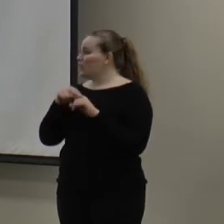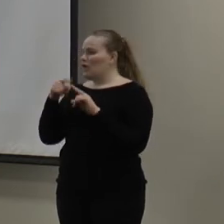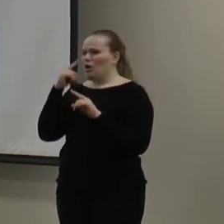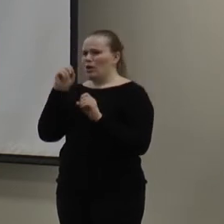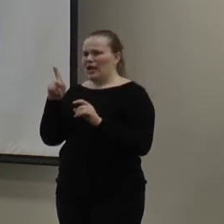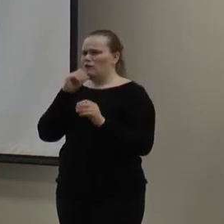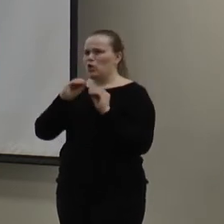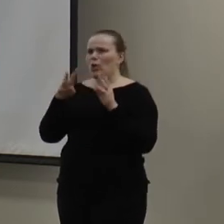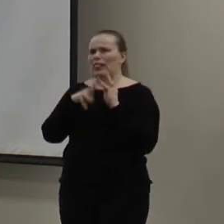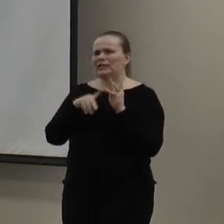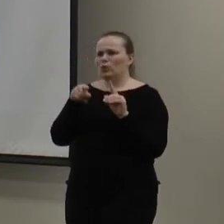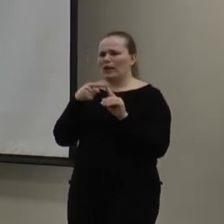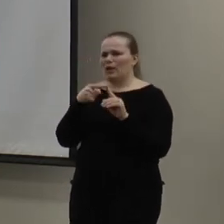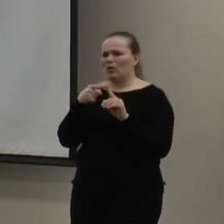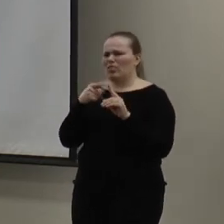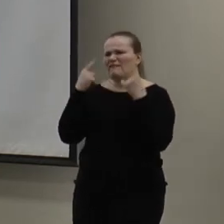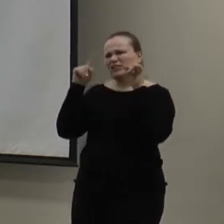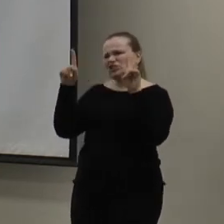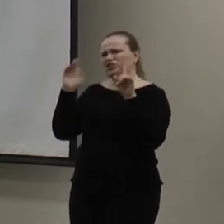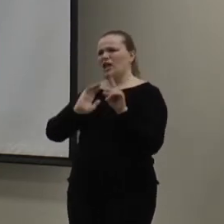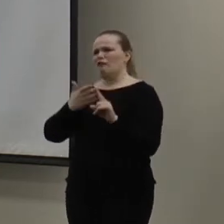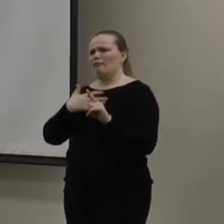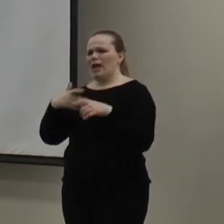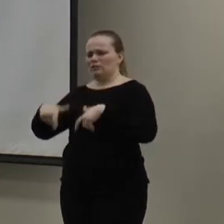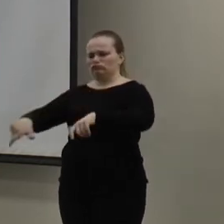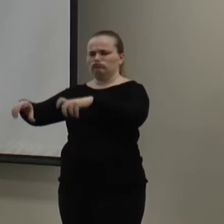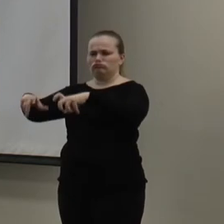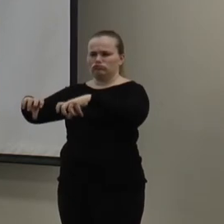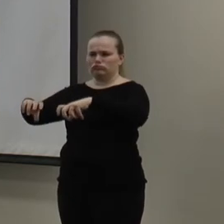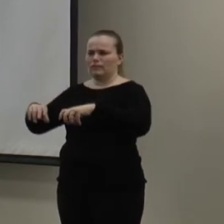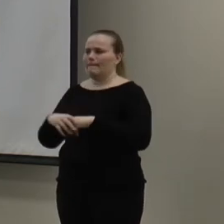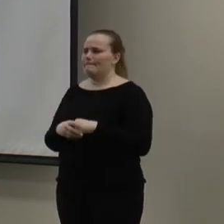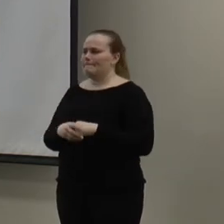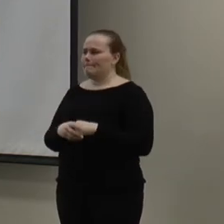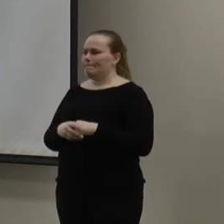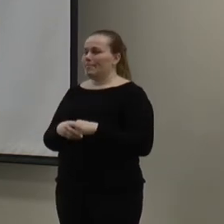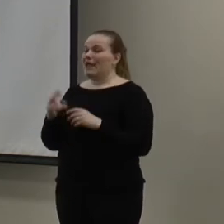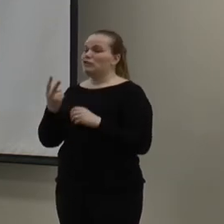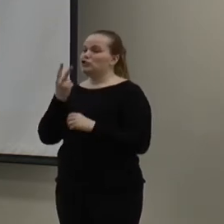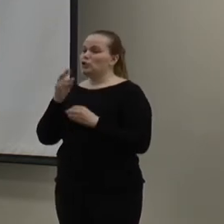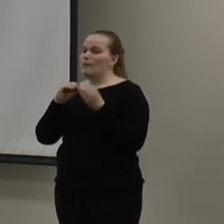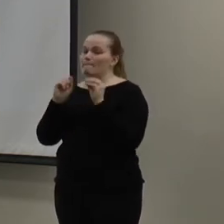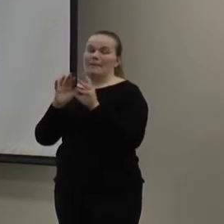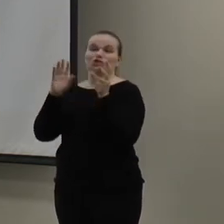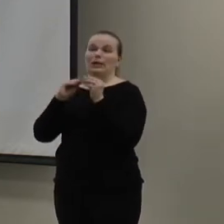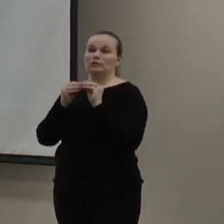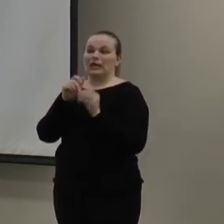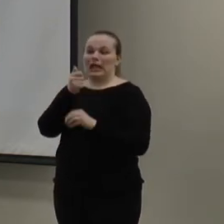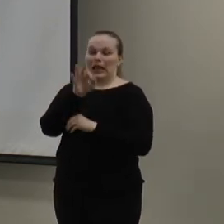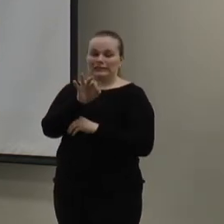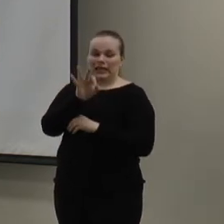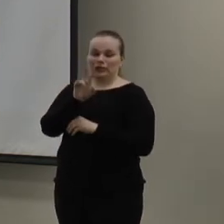okay, well, I don't have any leaks. What about the efficiency of your fixtures? So for this, I do have two magical numbers. I have 1992